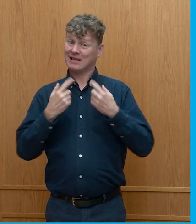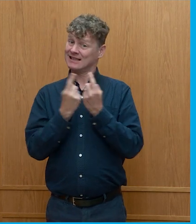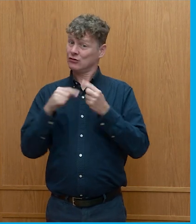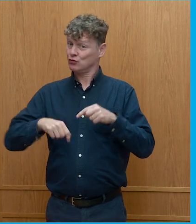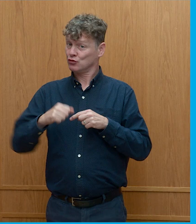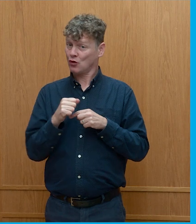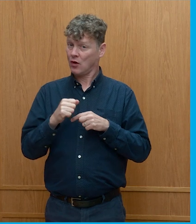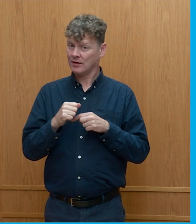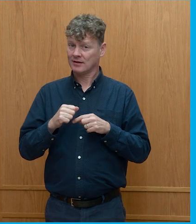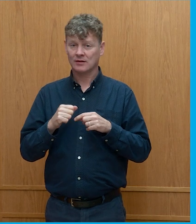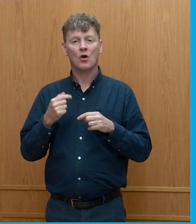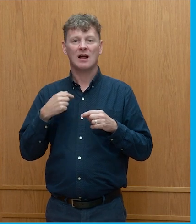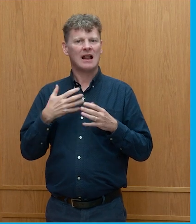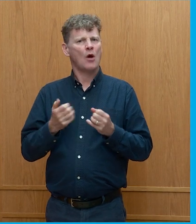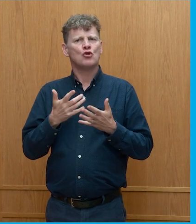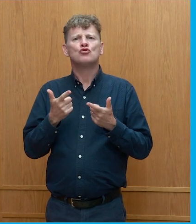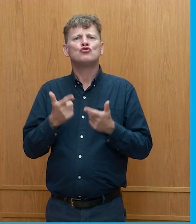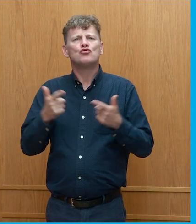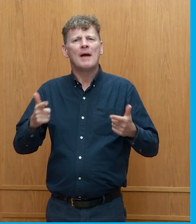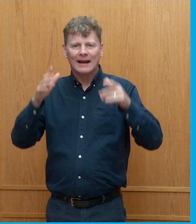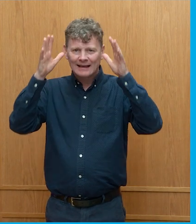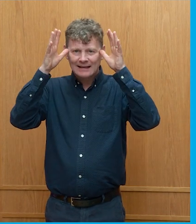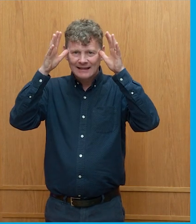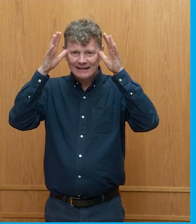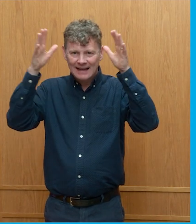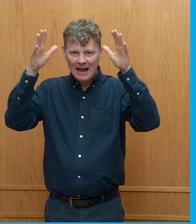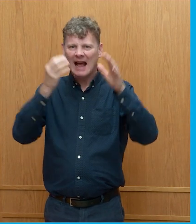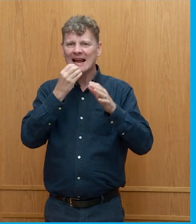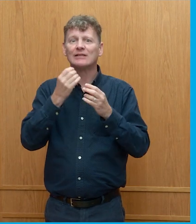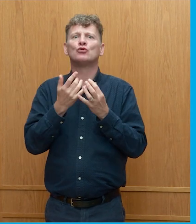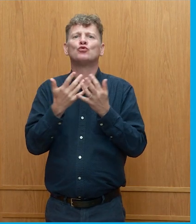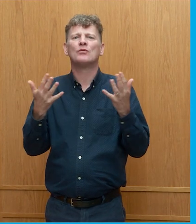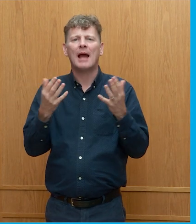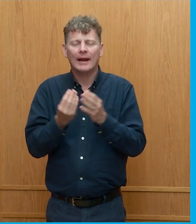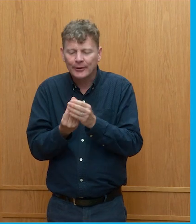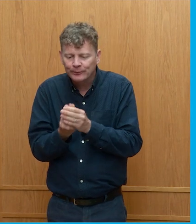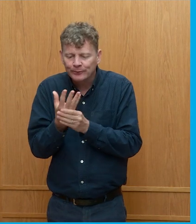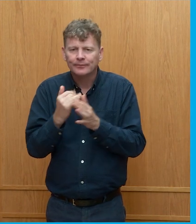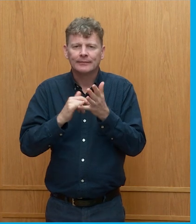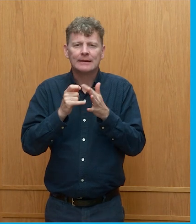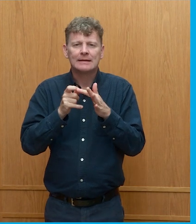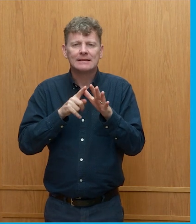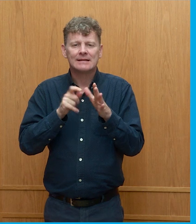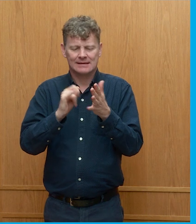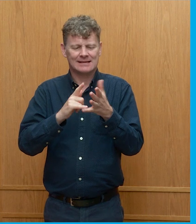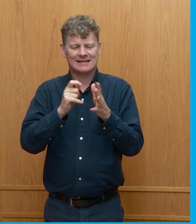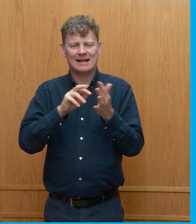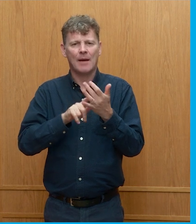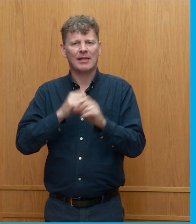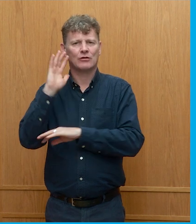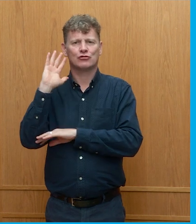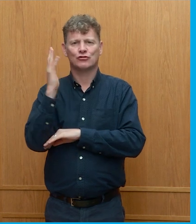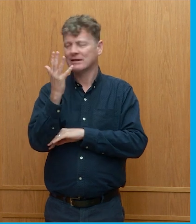we now have too many deer who are eating too many sapling trees so that's going to present us and